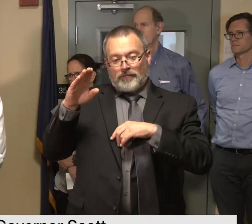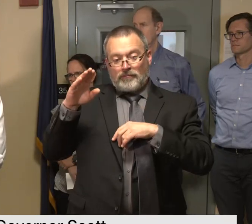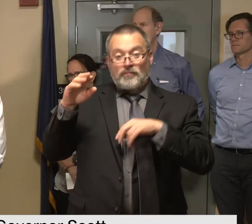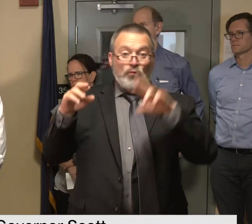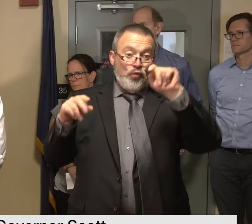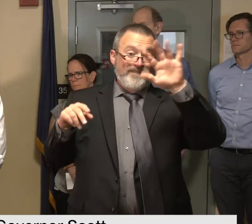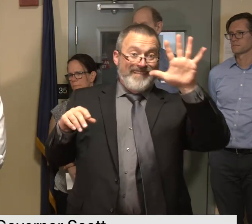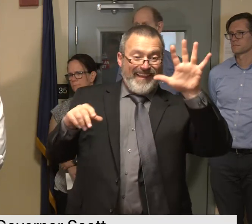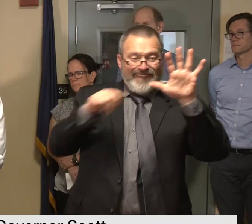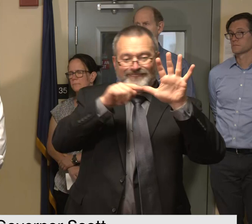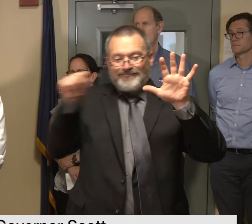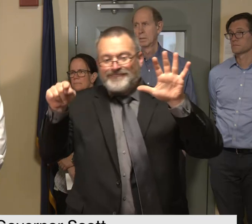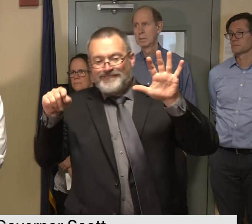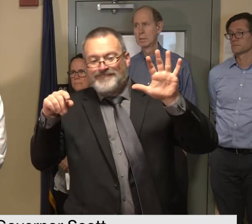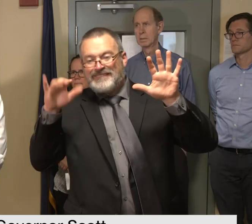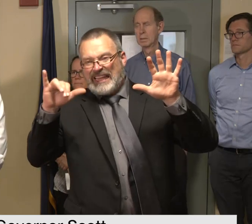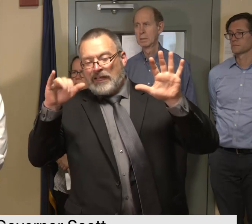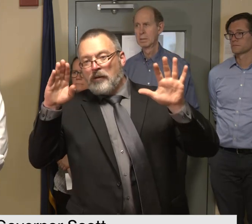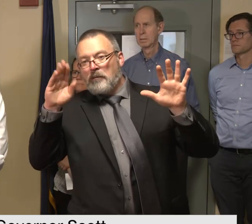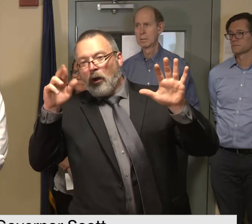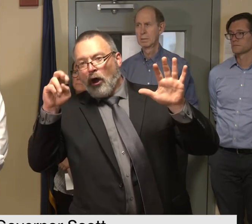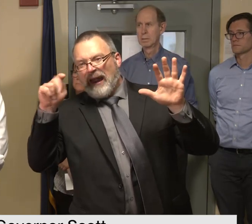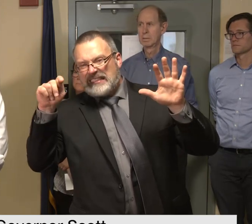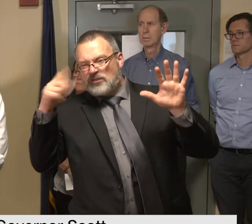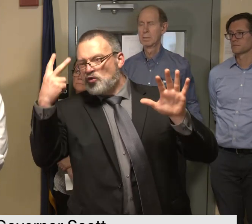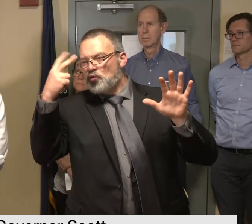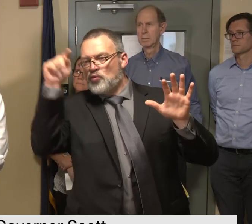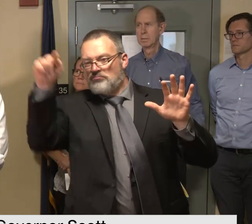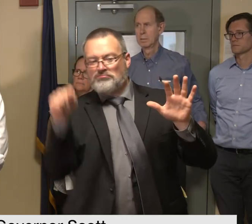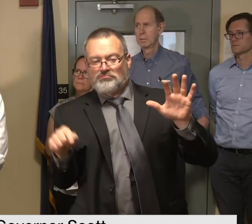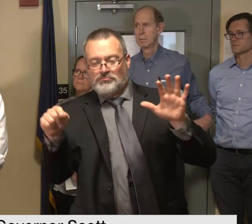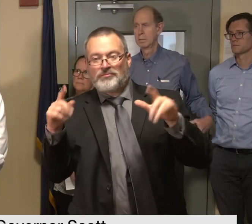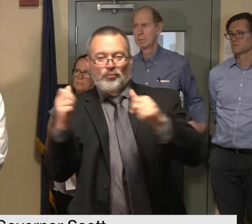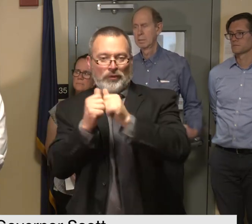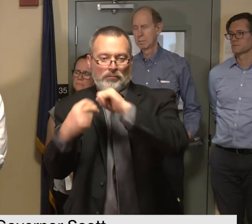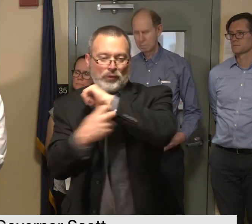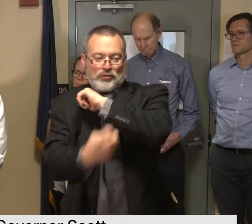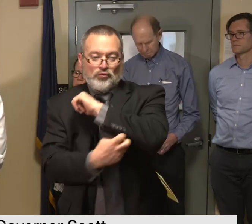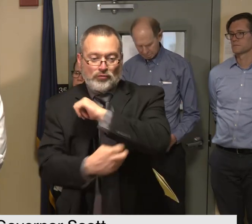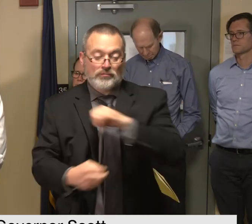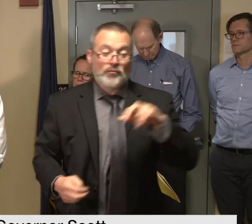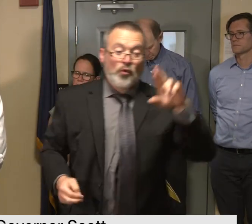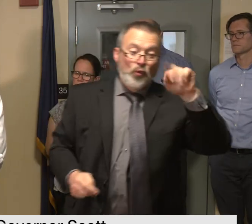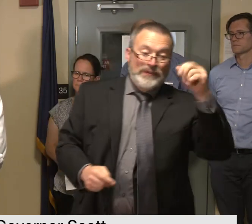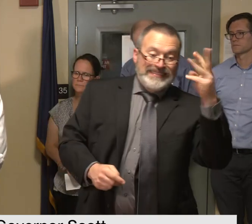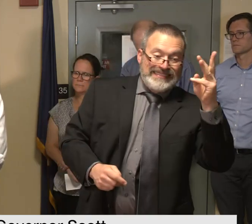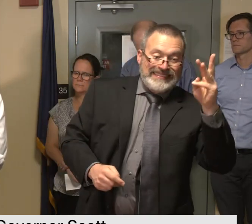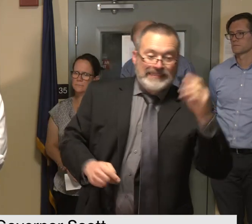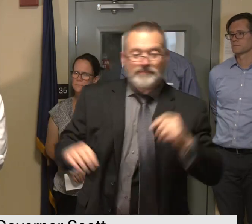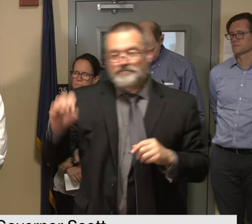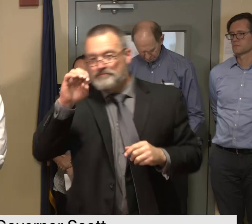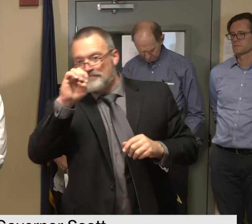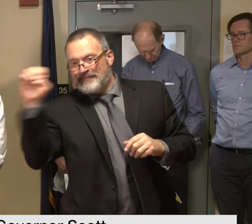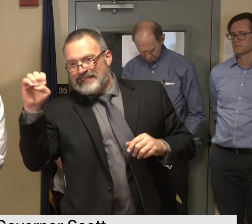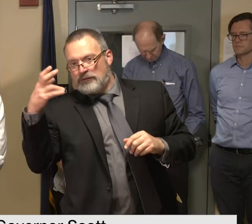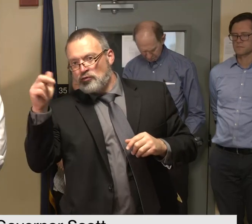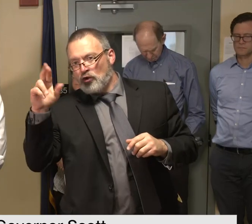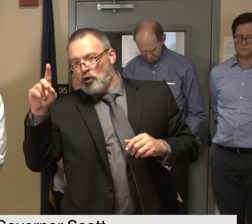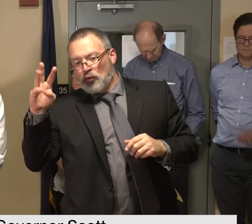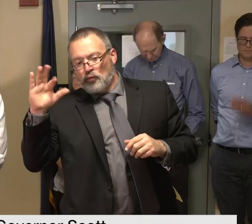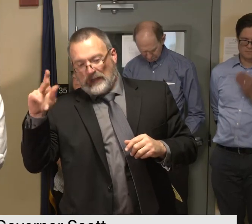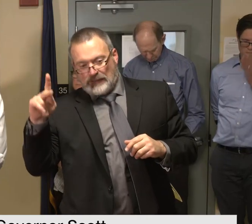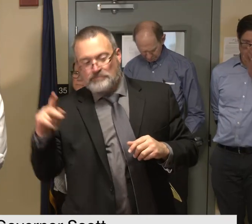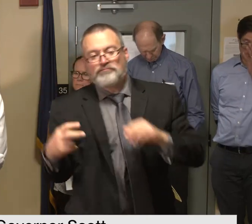closed bridges route 16 in east hardwick also a closed bridge